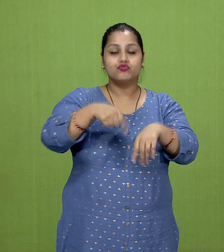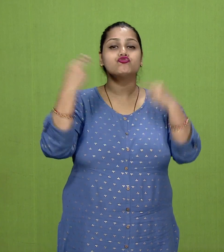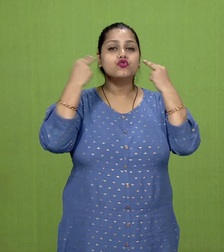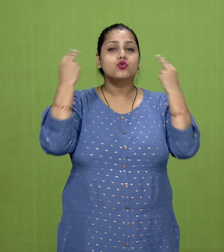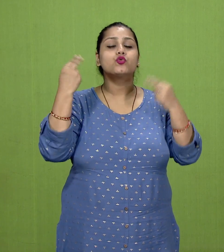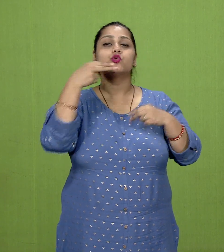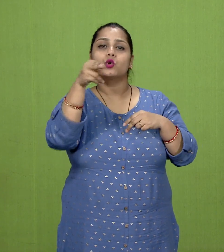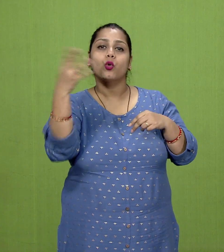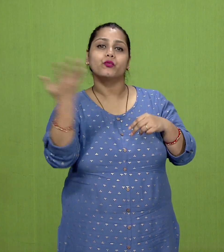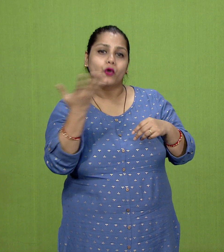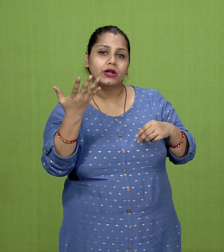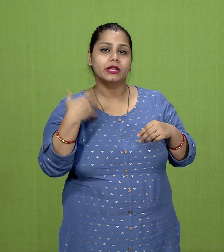from the Rig Veda